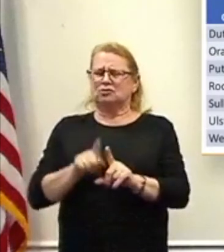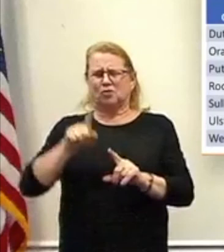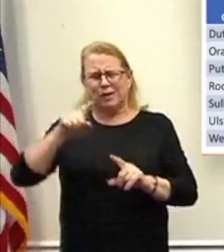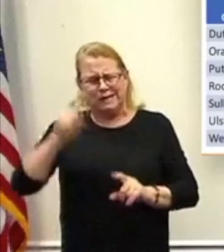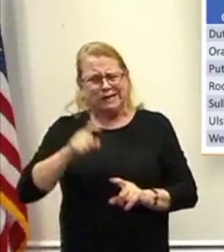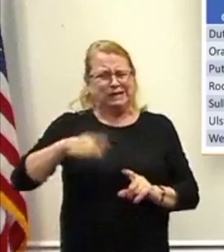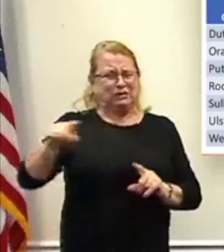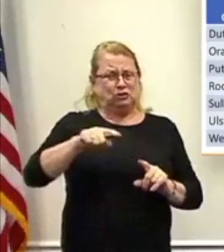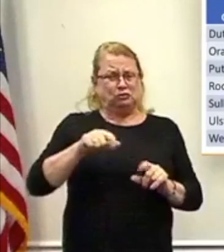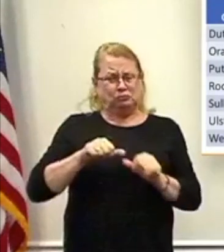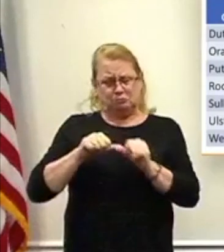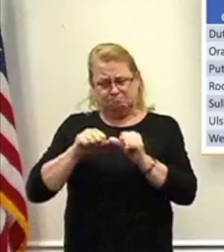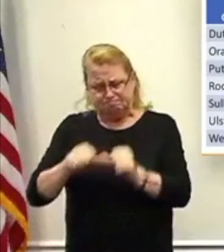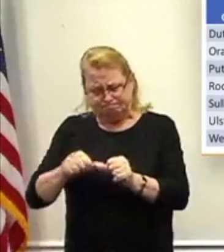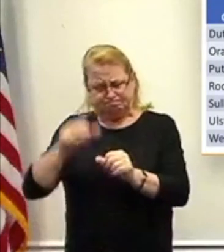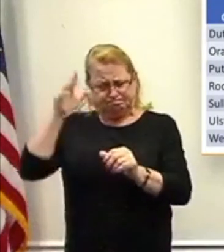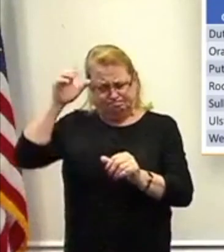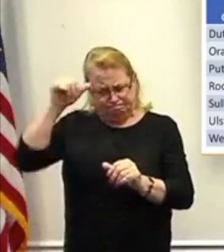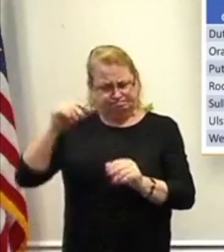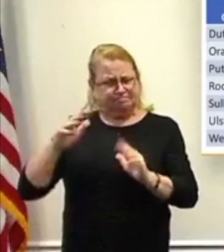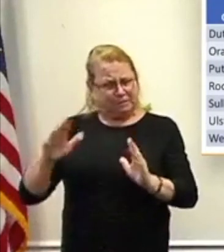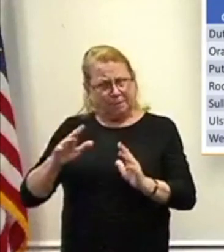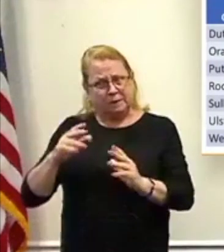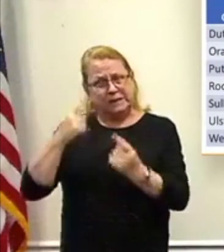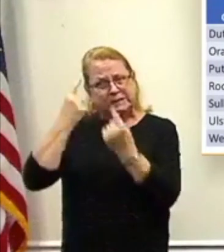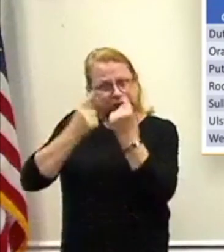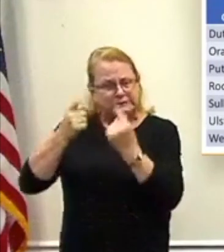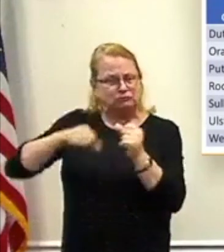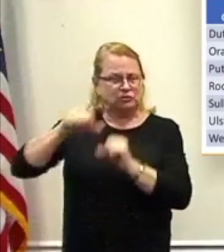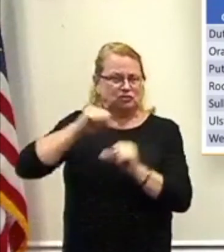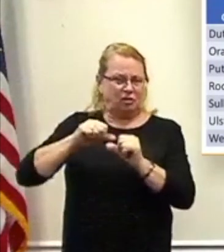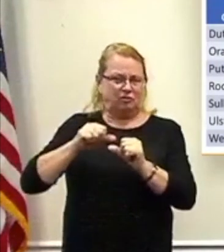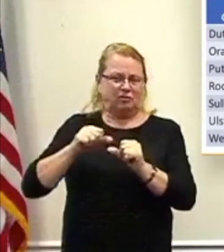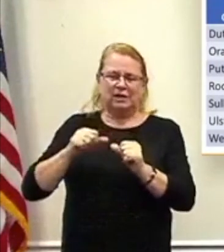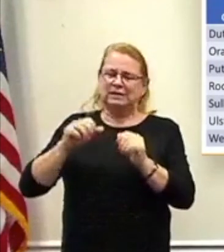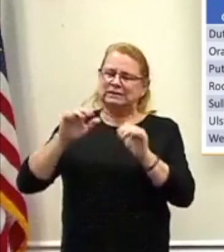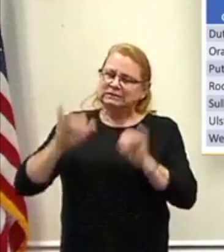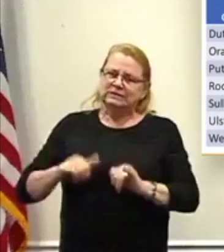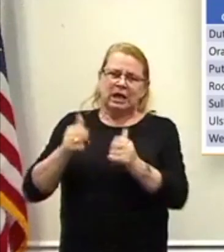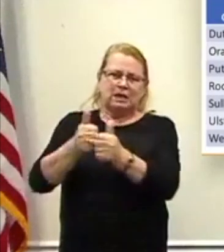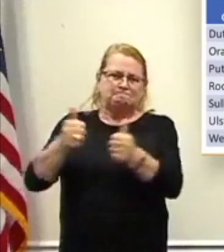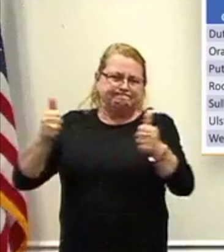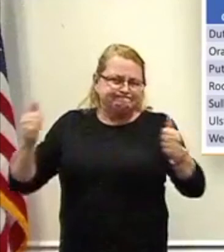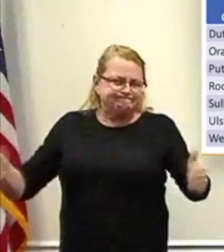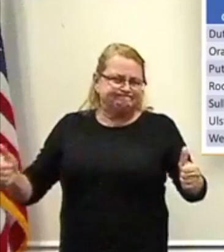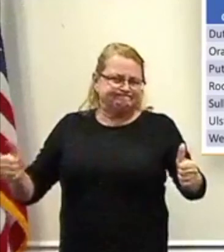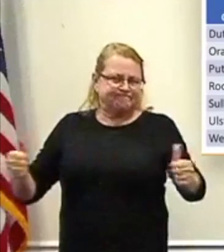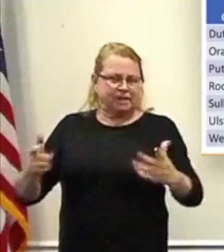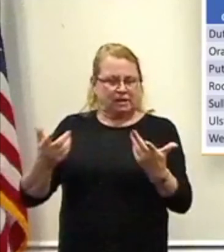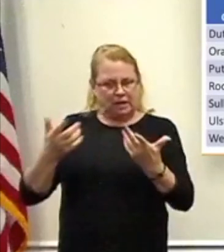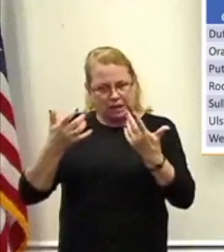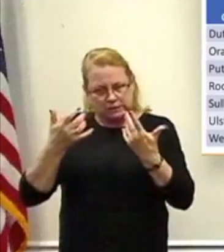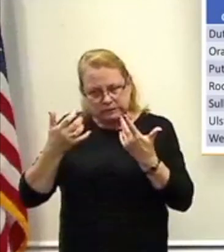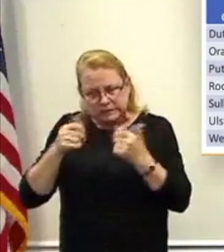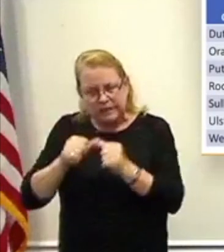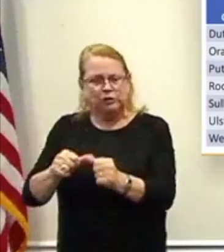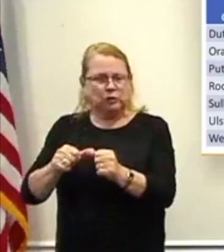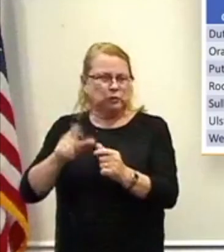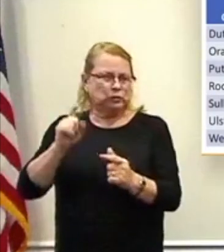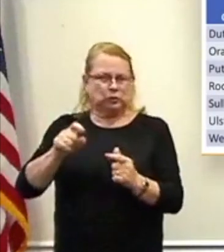and be considerate of one another. Please continue to engage in that physical distancing. Continue to engage in the kind of basic